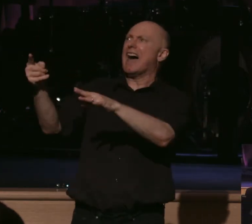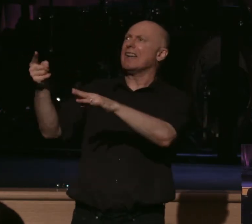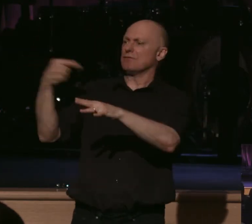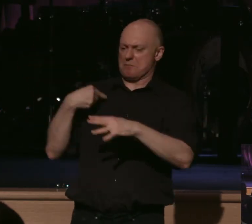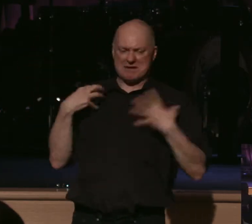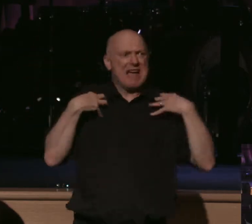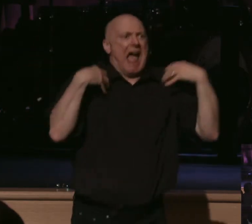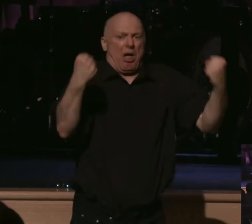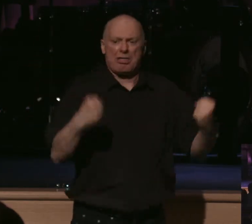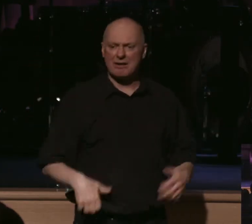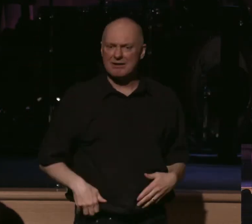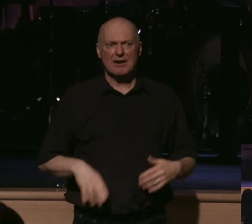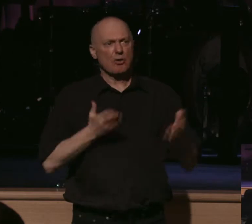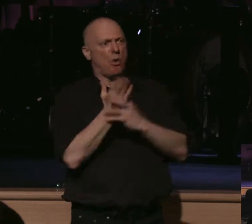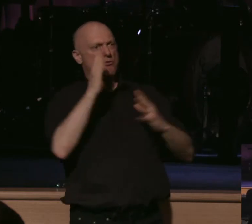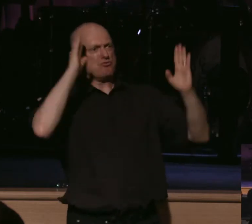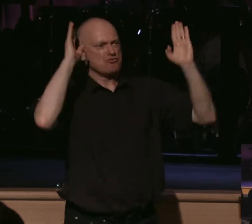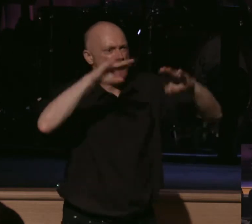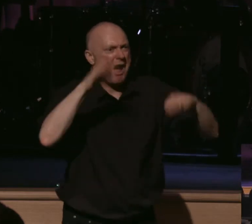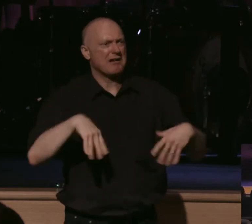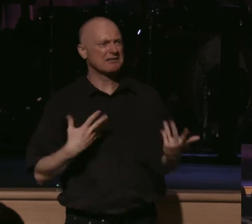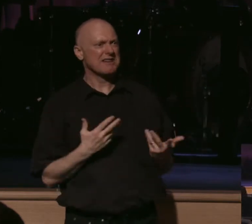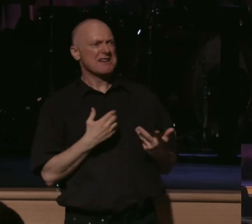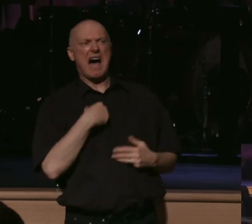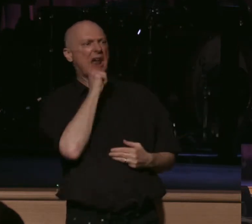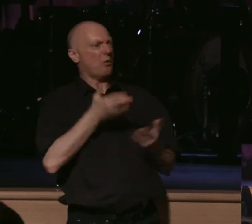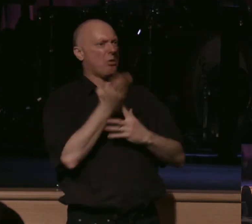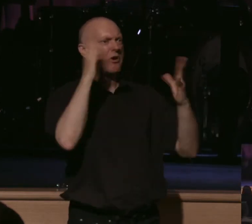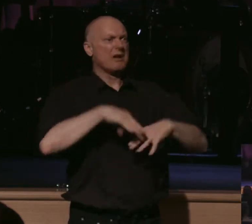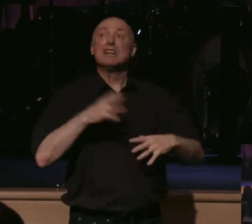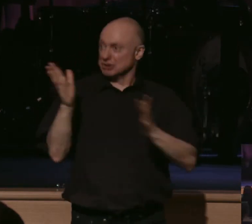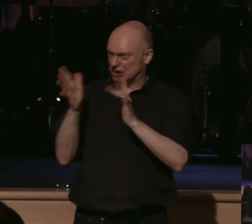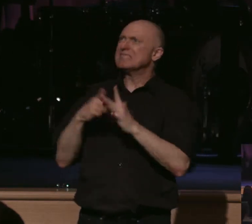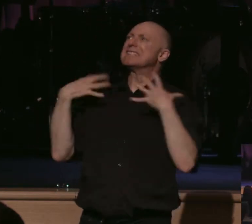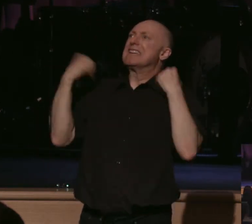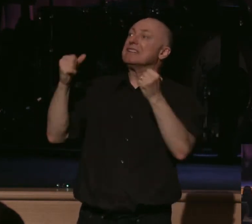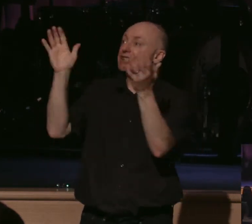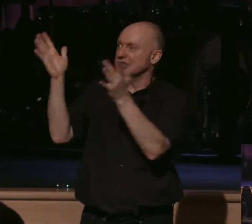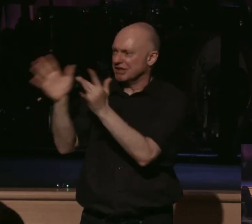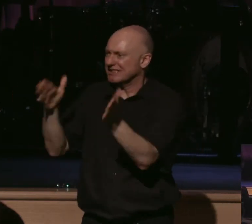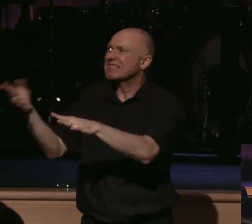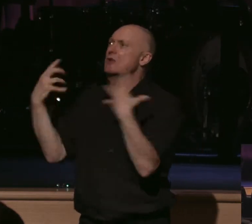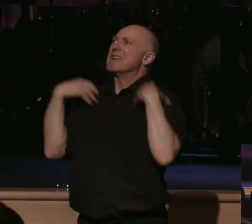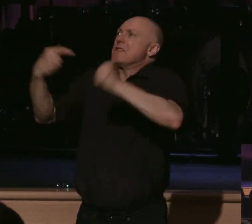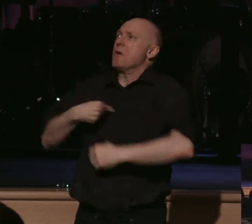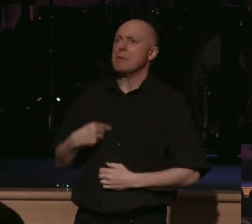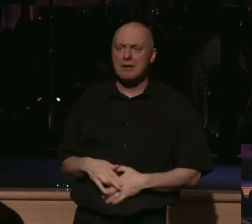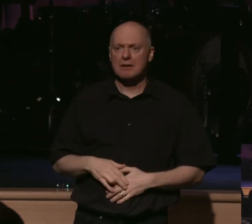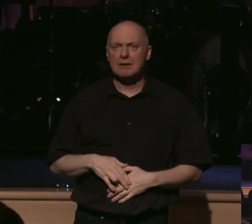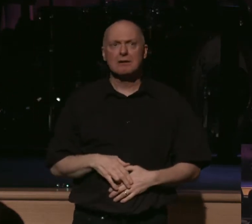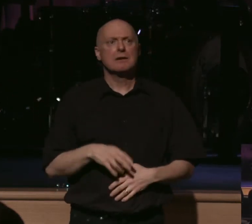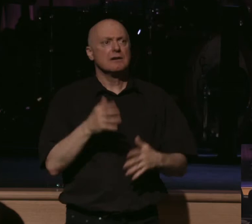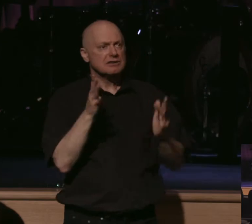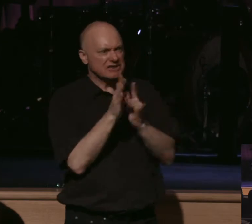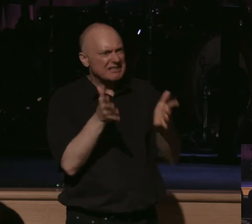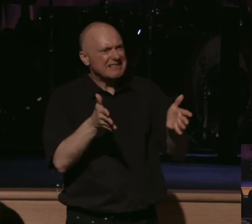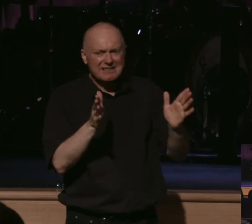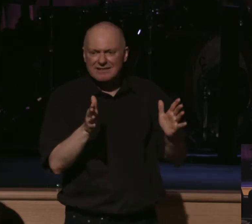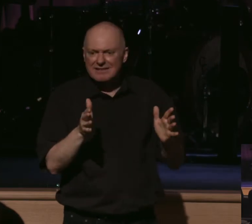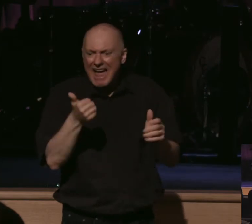and trial and everything we go through. I believe Jesus heals. I believe that. But I also believe that Jesus and God allows lots of things to happen. Not every Christian gets